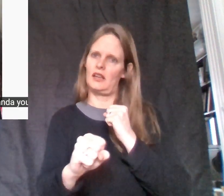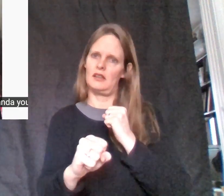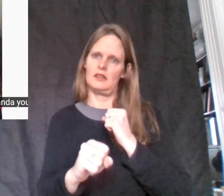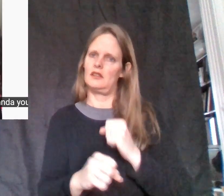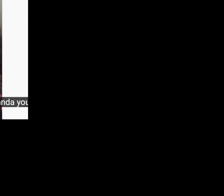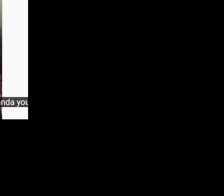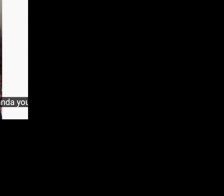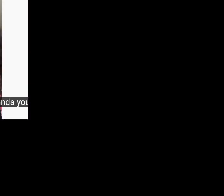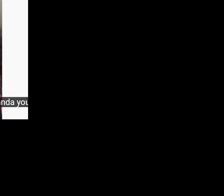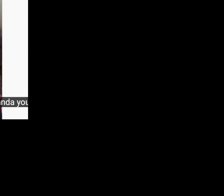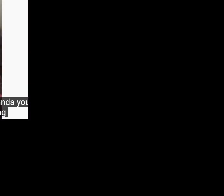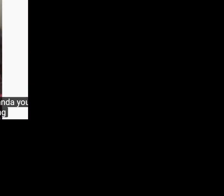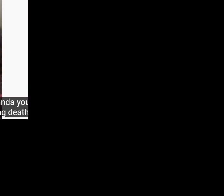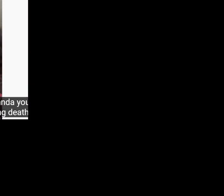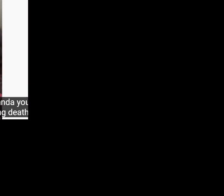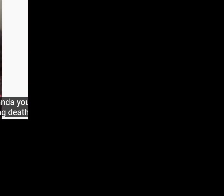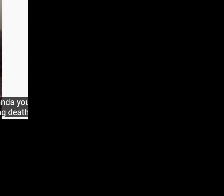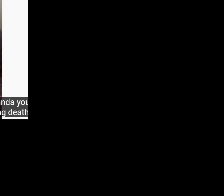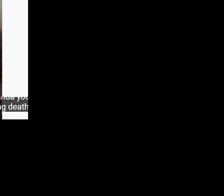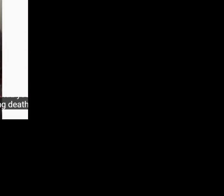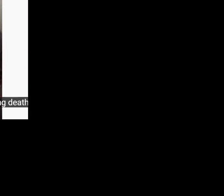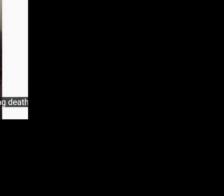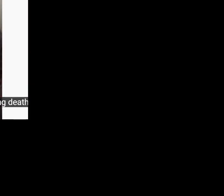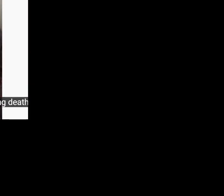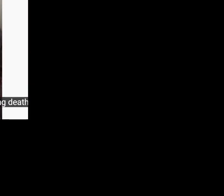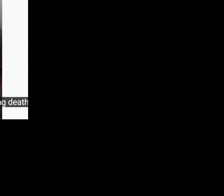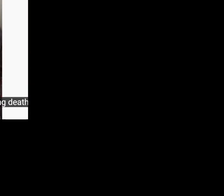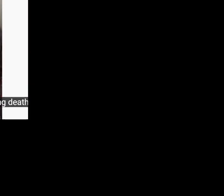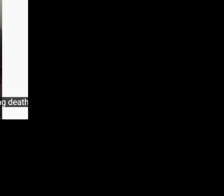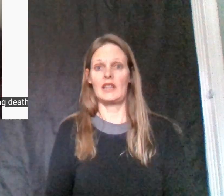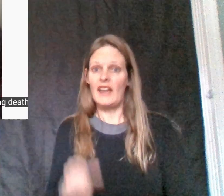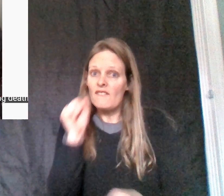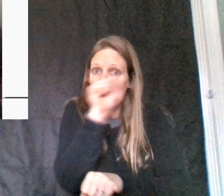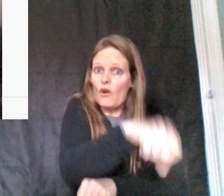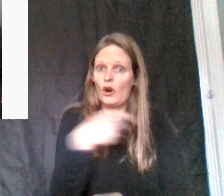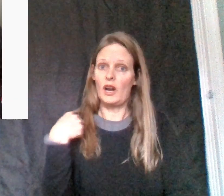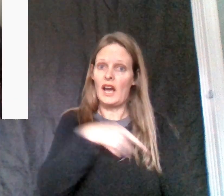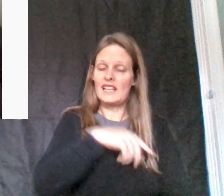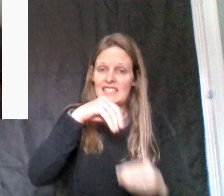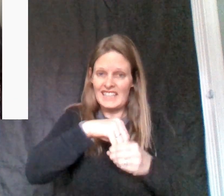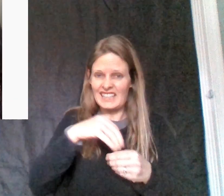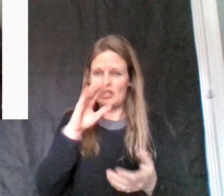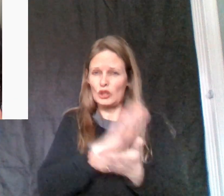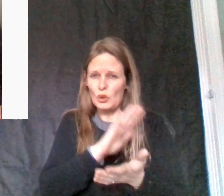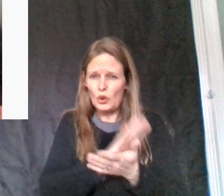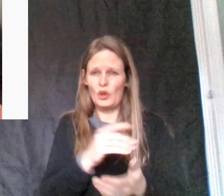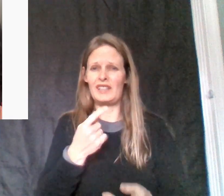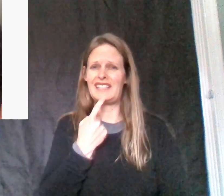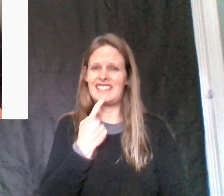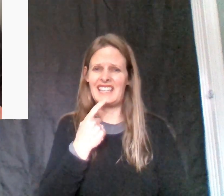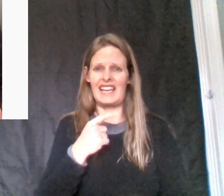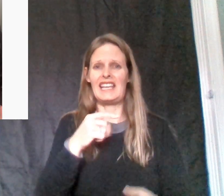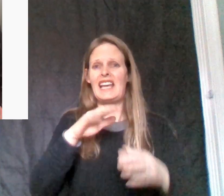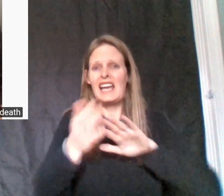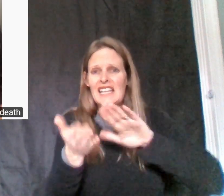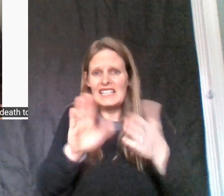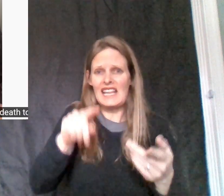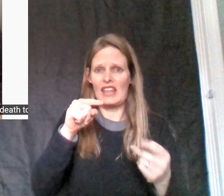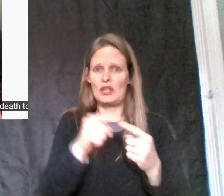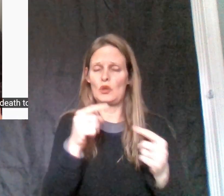regime has been saying death to America for 40 years. They forced us in school to say death to America. America, I